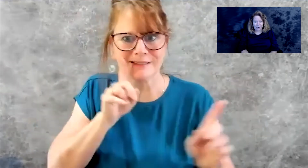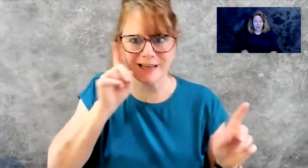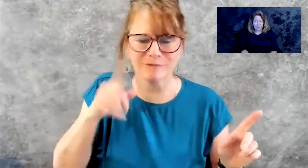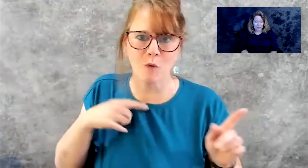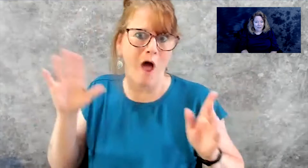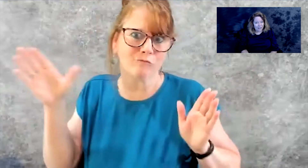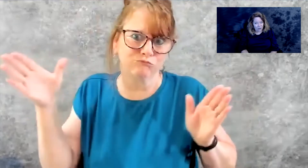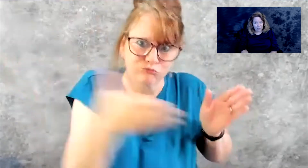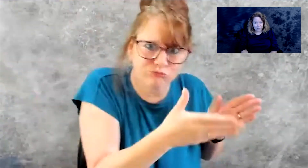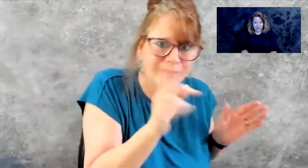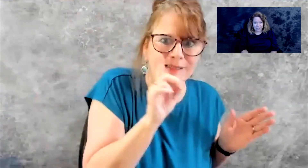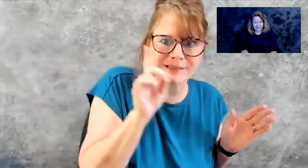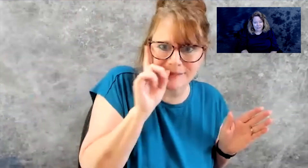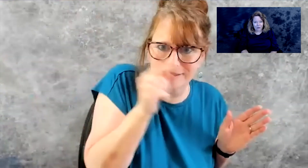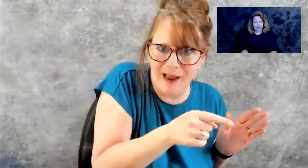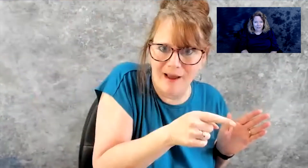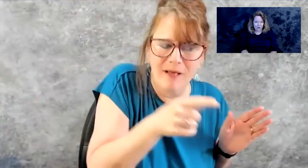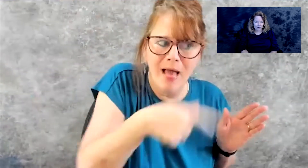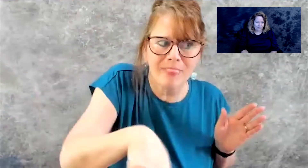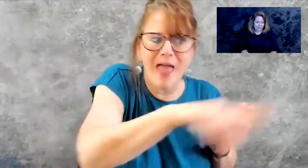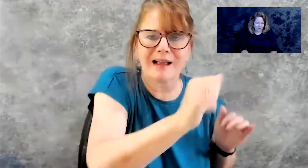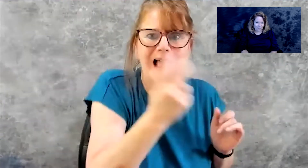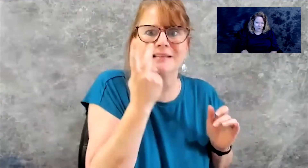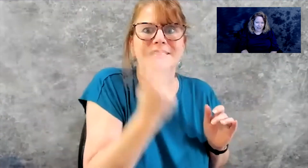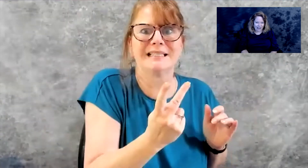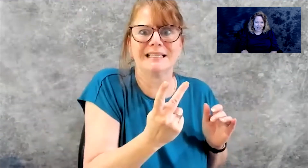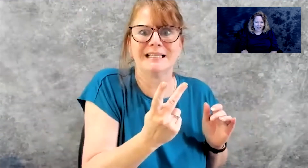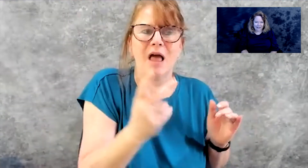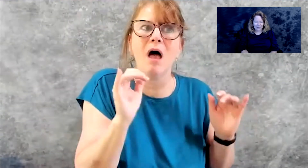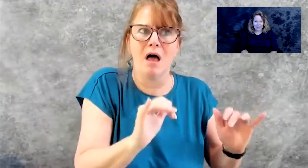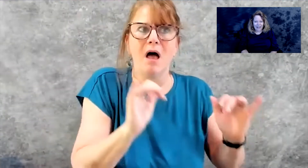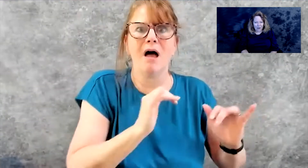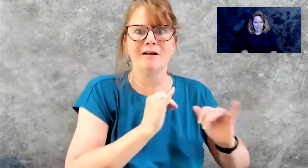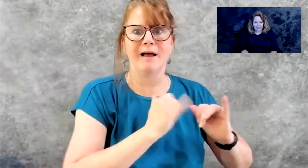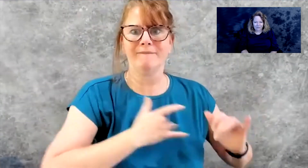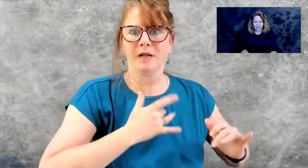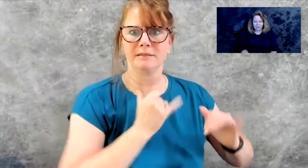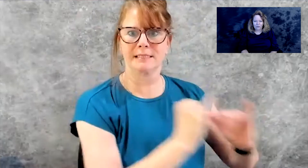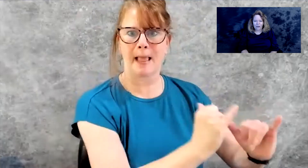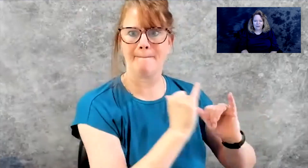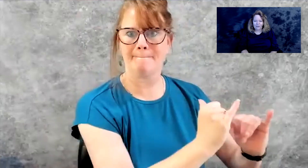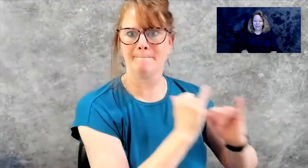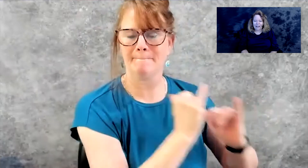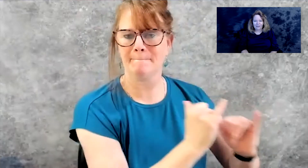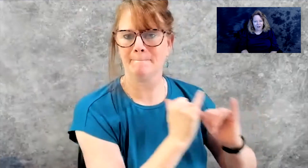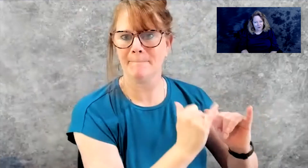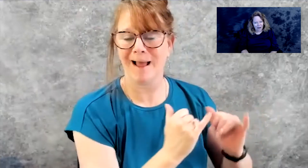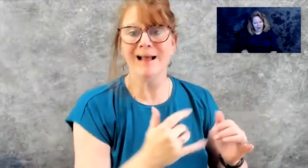understand that their culture is different than those of hearing, and help the Deaf children to understand, oh gosh,